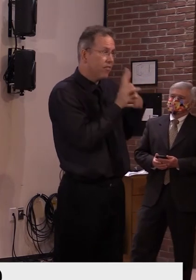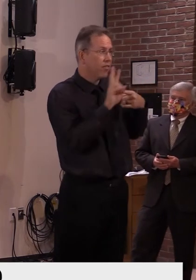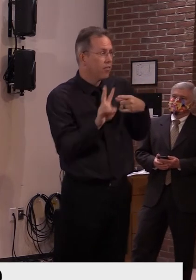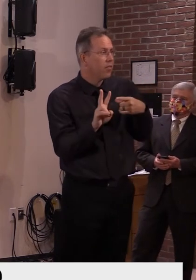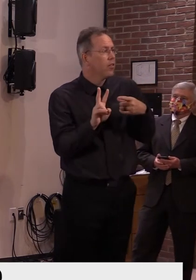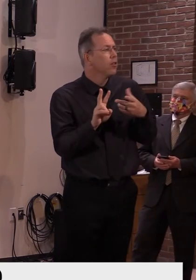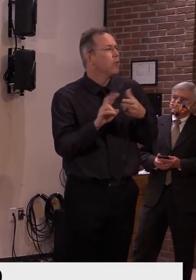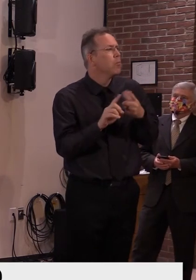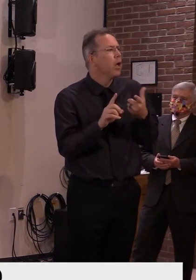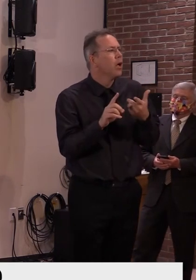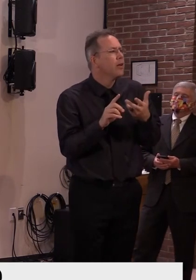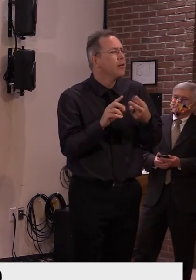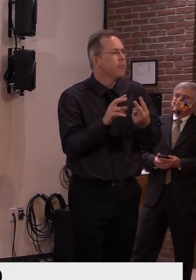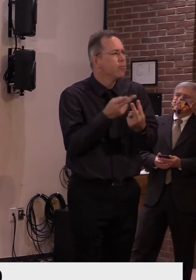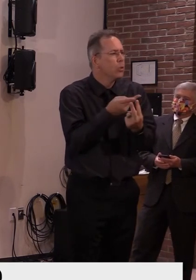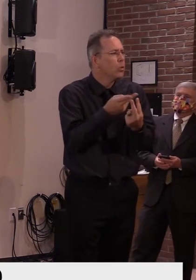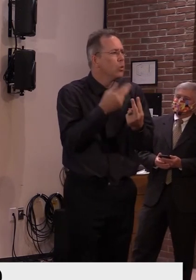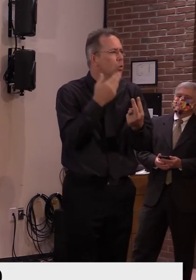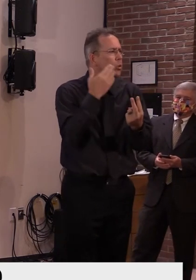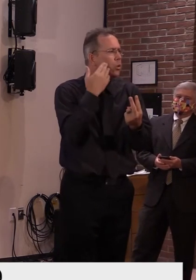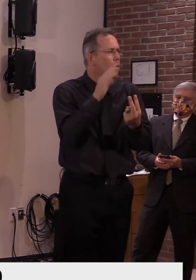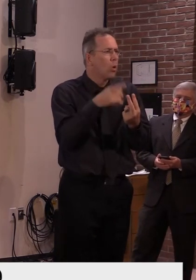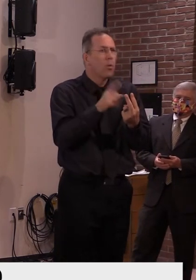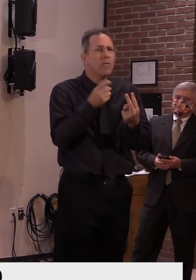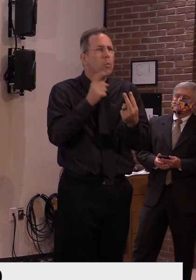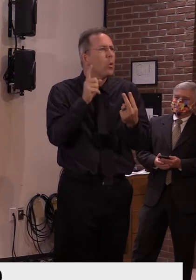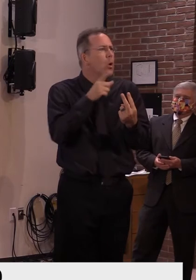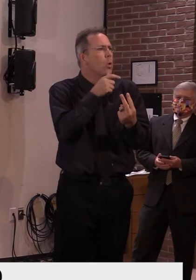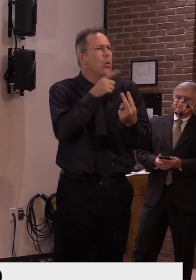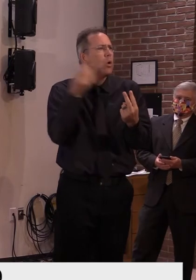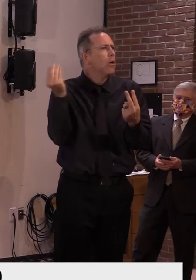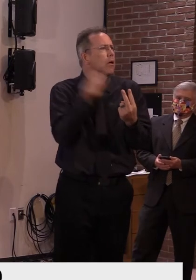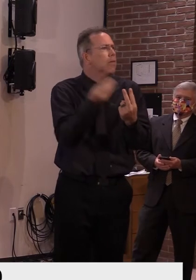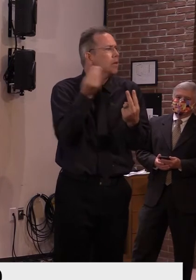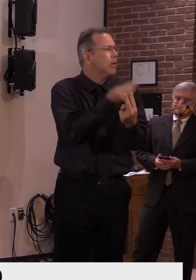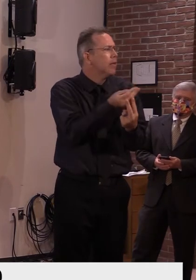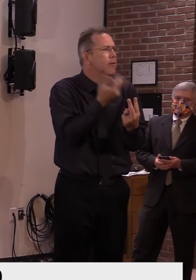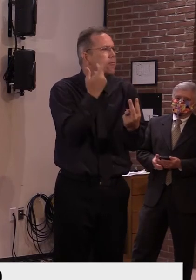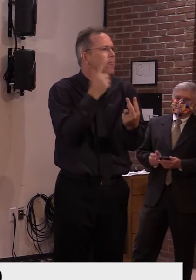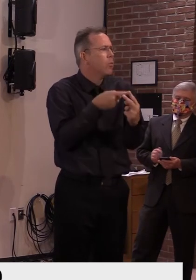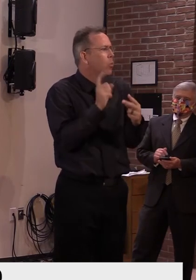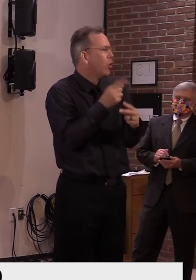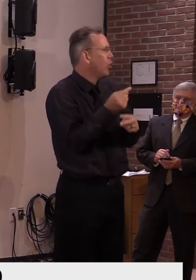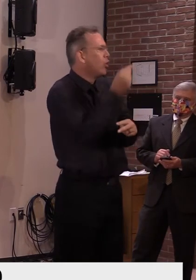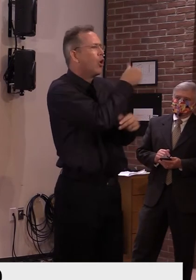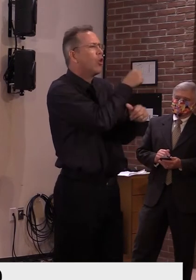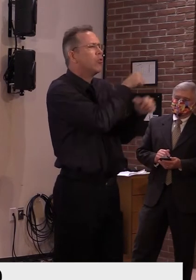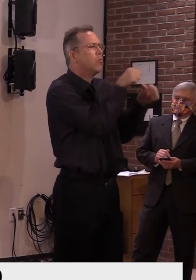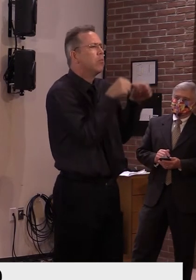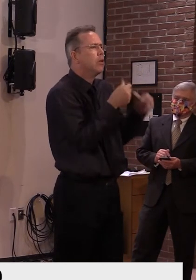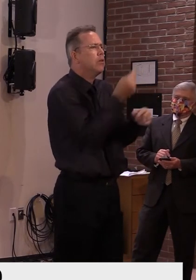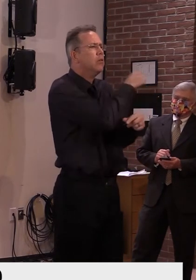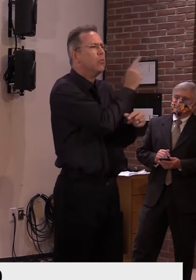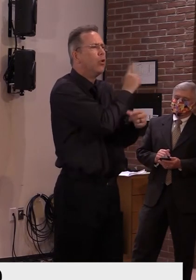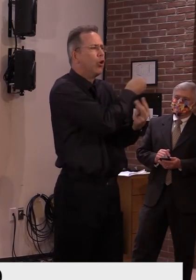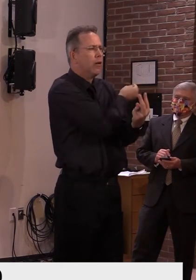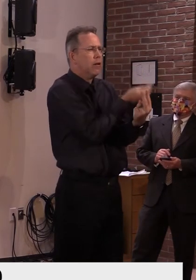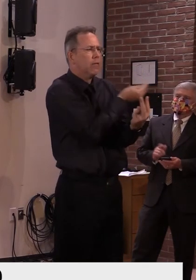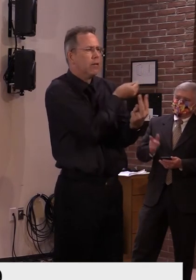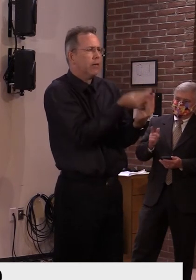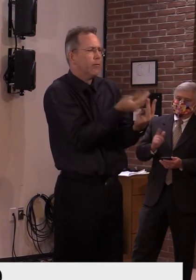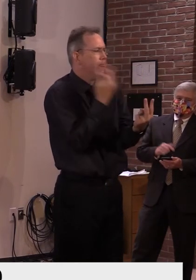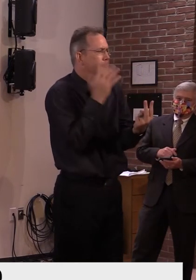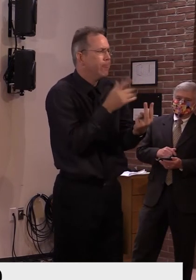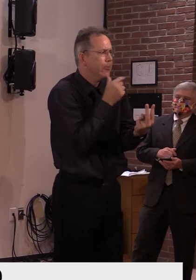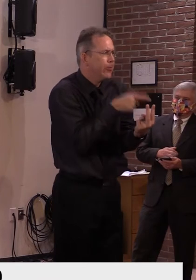come from another person at the American Legion, but from someone somewhere else. But they are individuals who go to the Legion and presumably have other